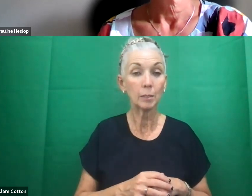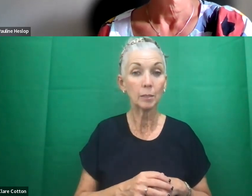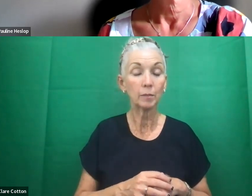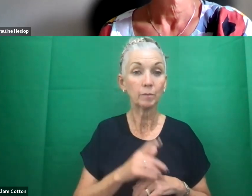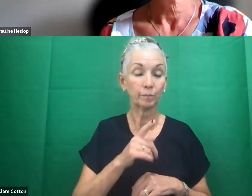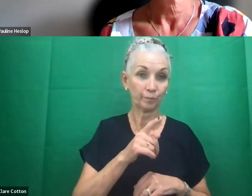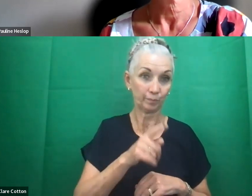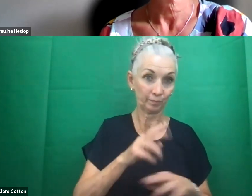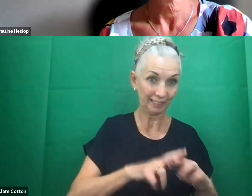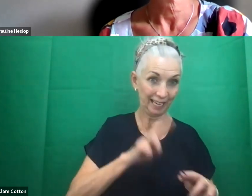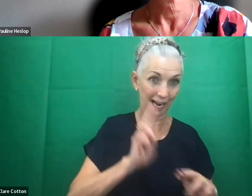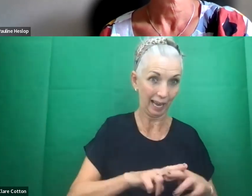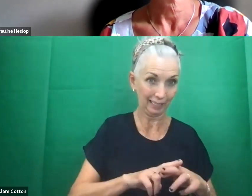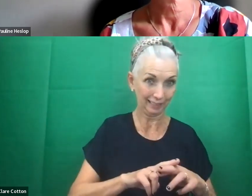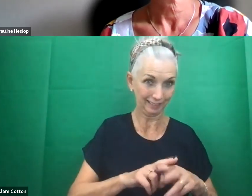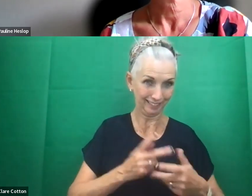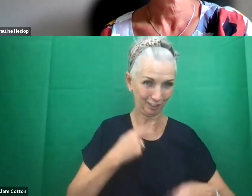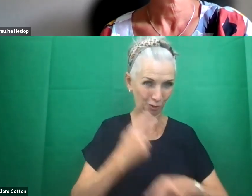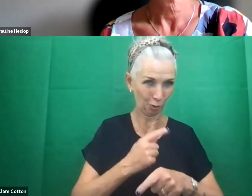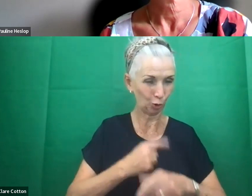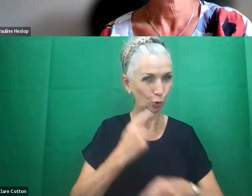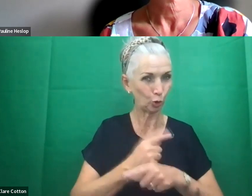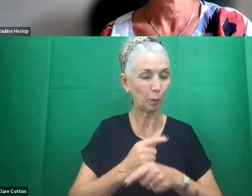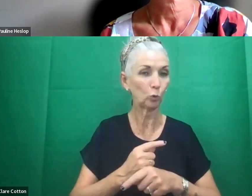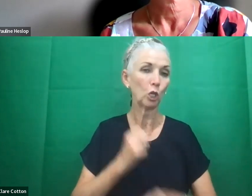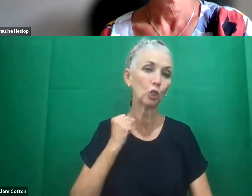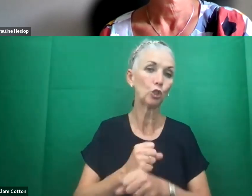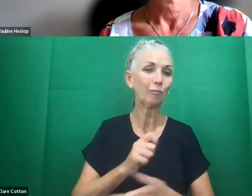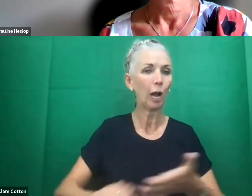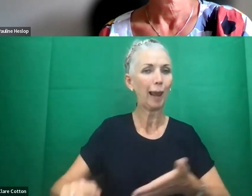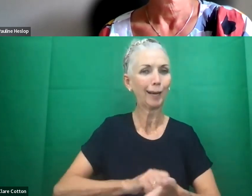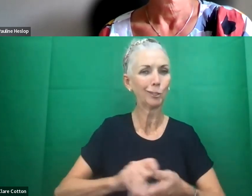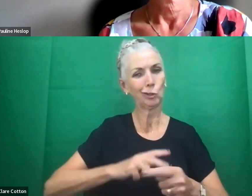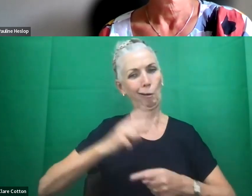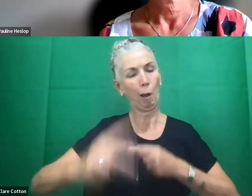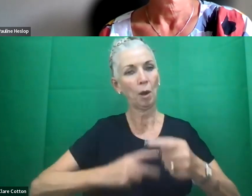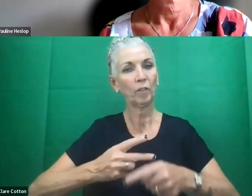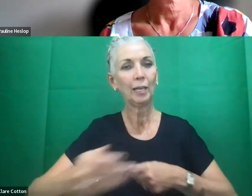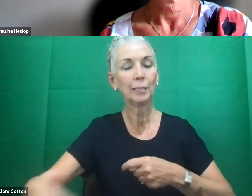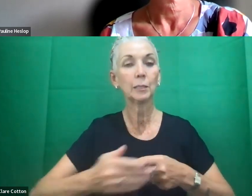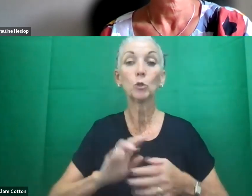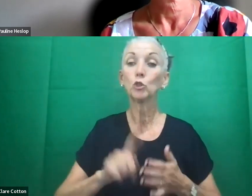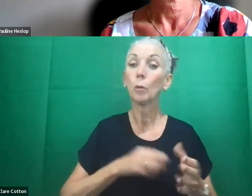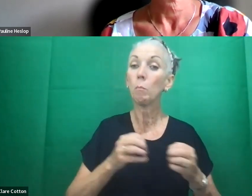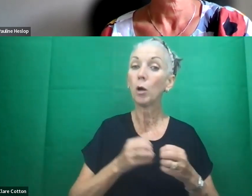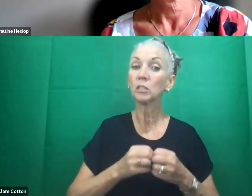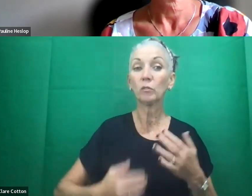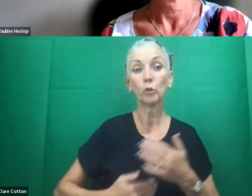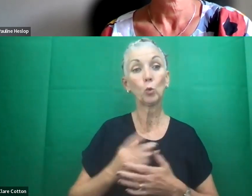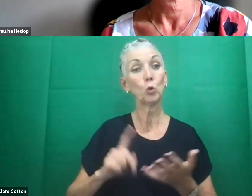the general election in a couple of years. But we've got a question from John Barr, who asks, there's a new UK PM and presumably cabinets coming